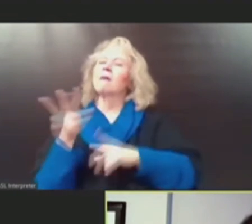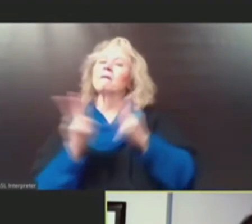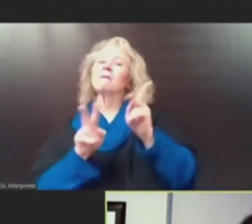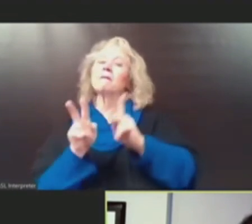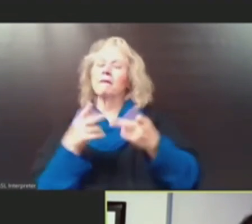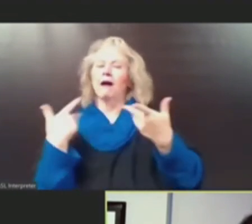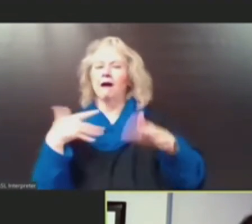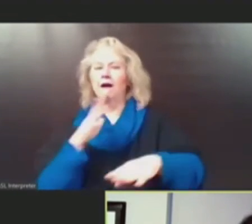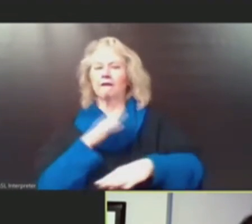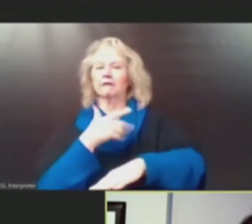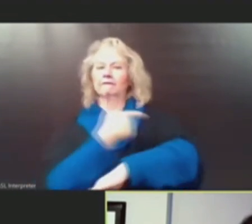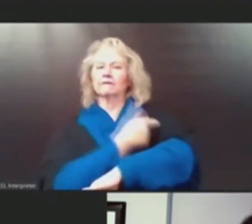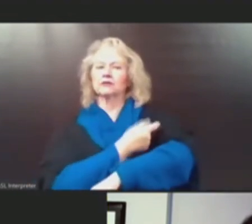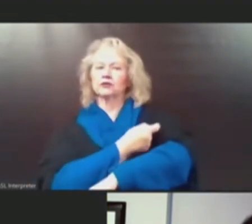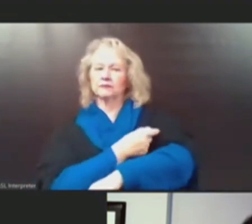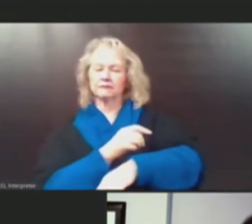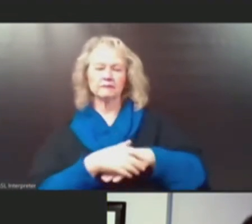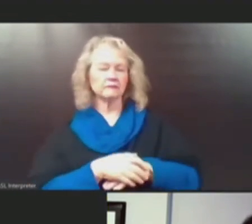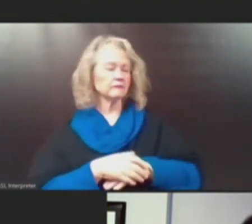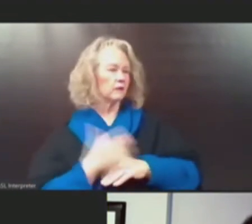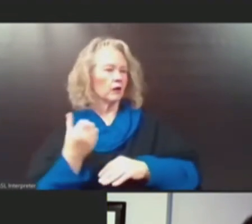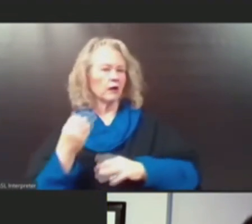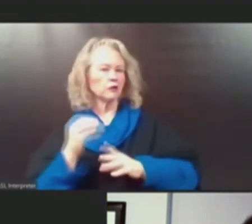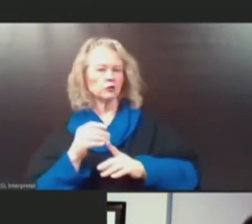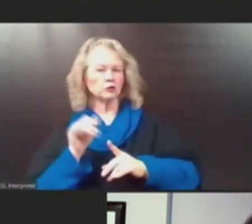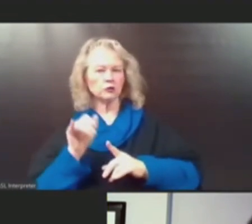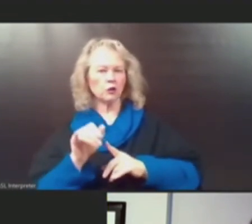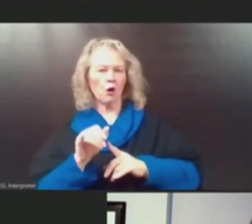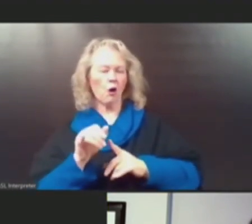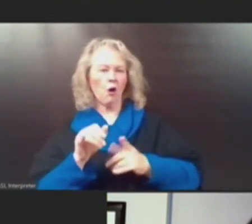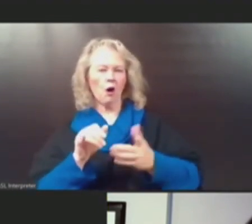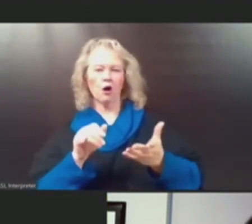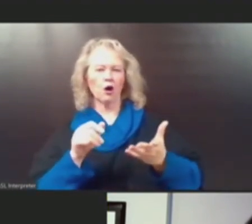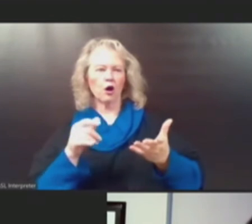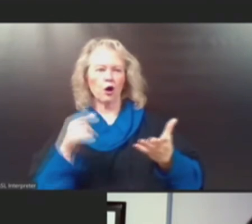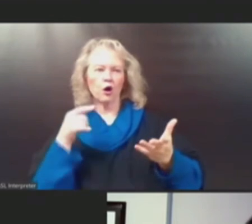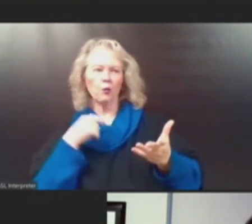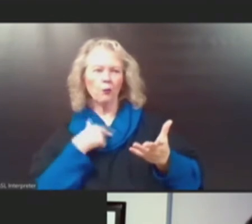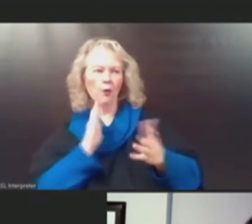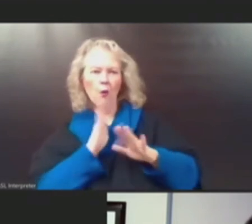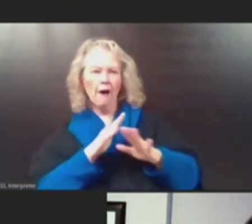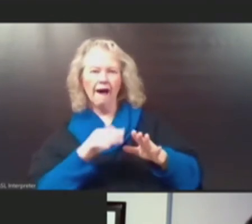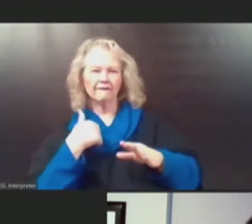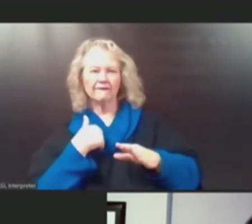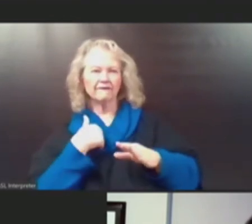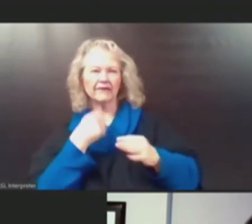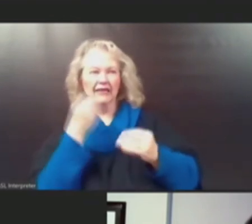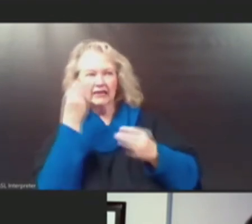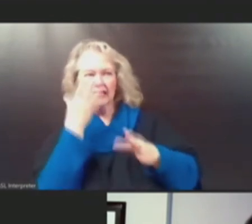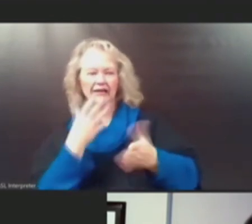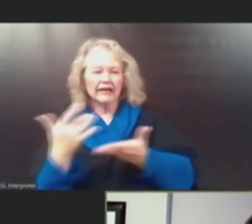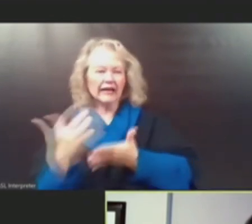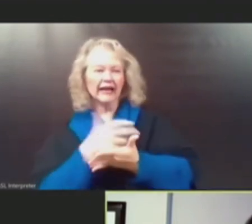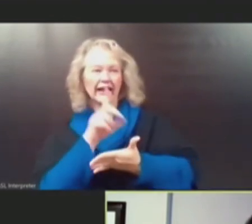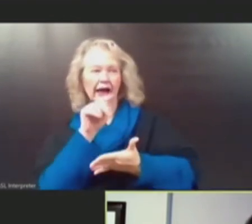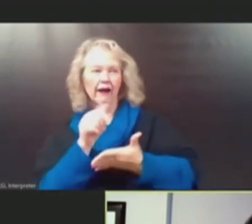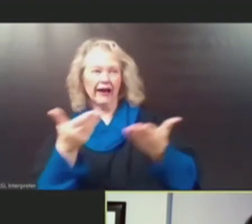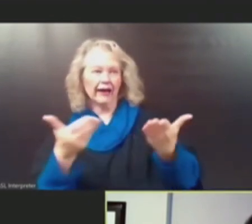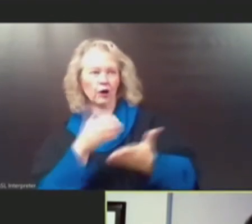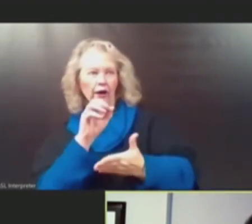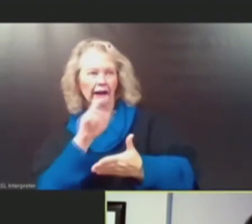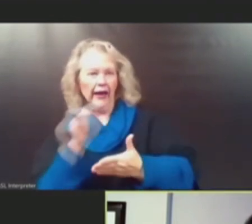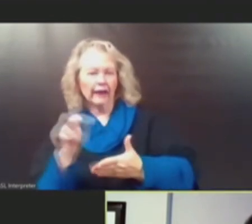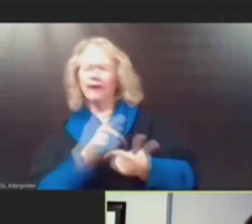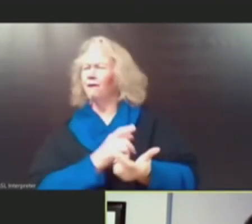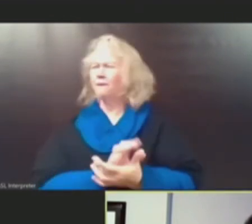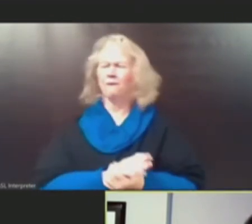have of your population. So there's no state-based, Connecticut school-based transmission data? No, because first